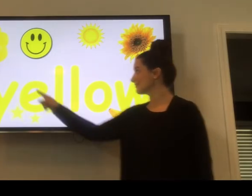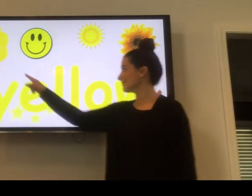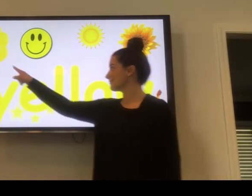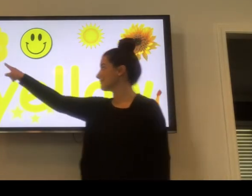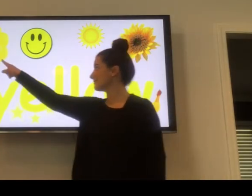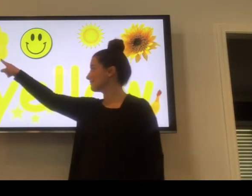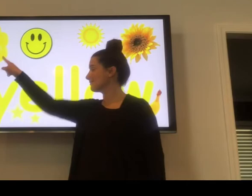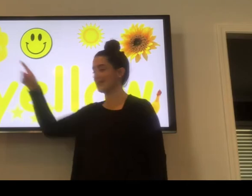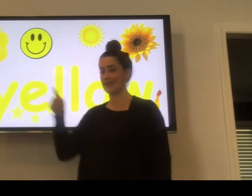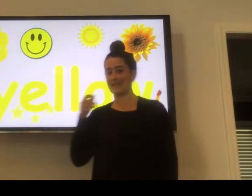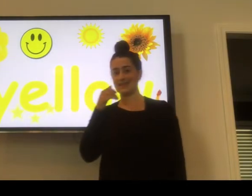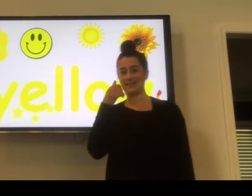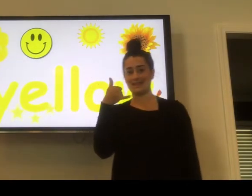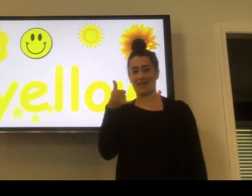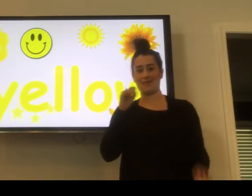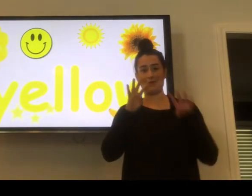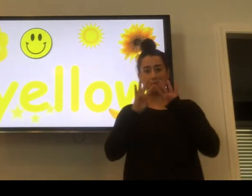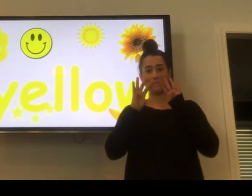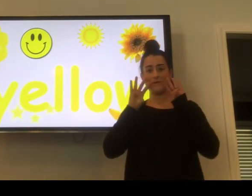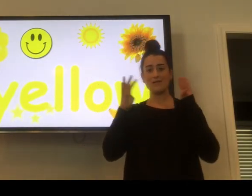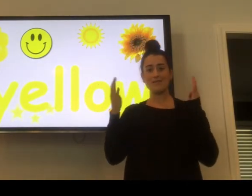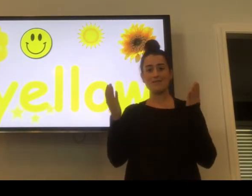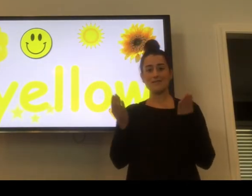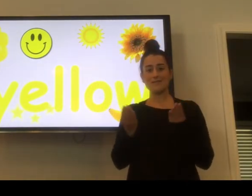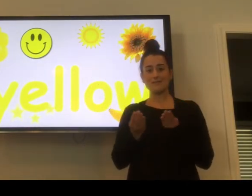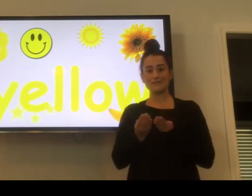Yellow. I see yellow balloons.